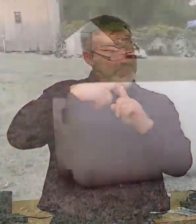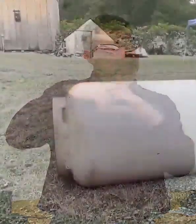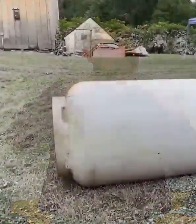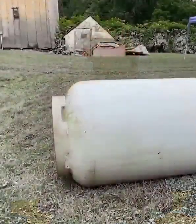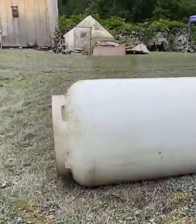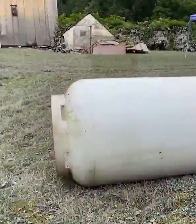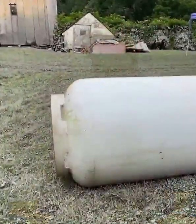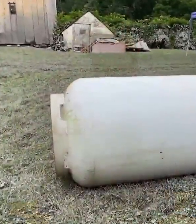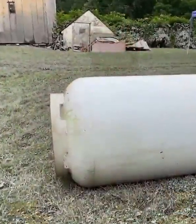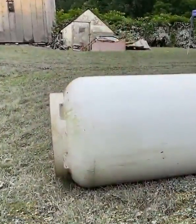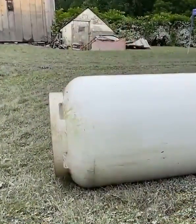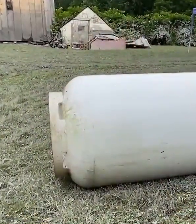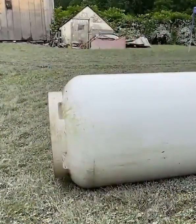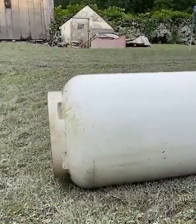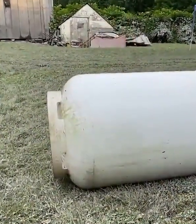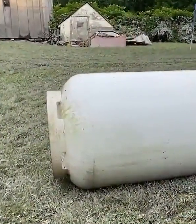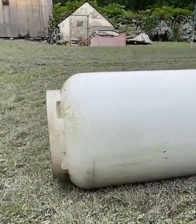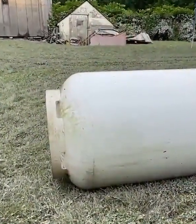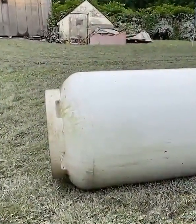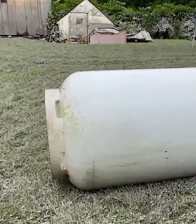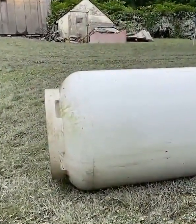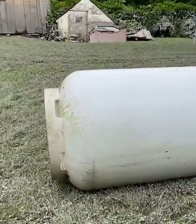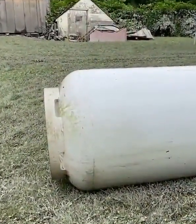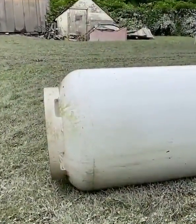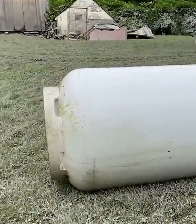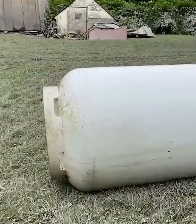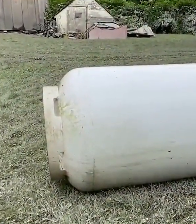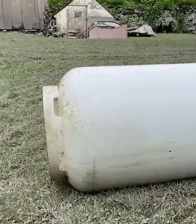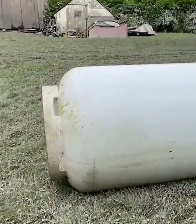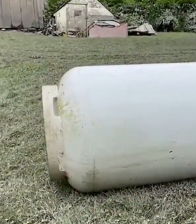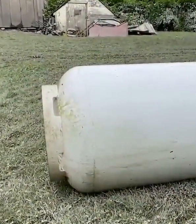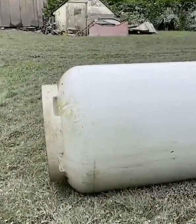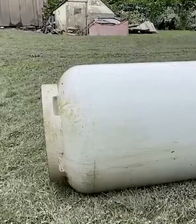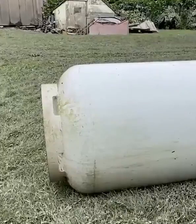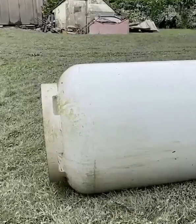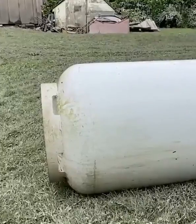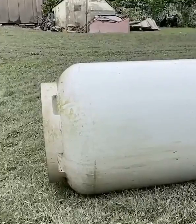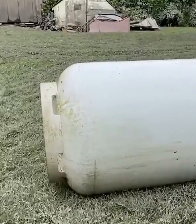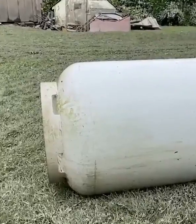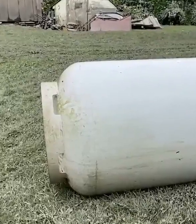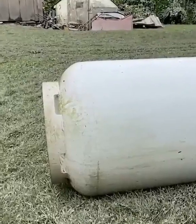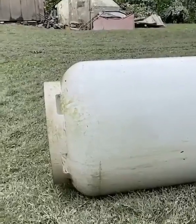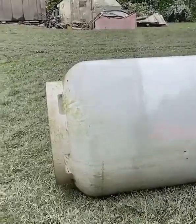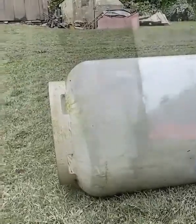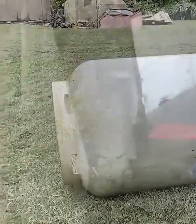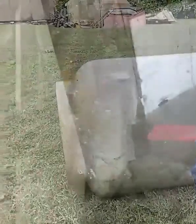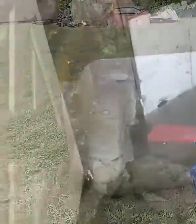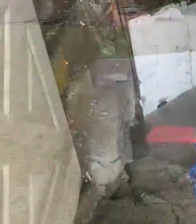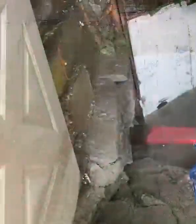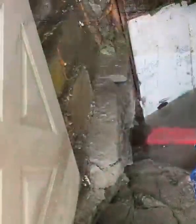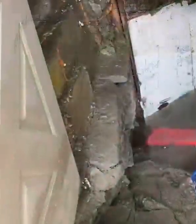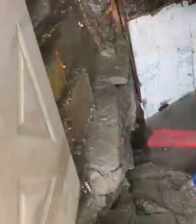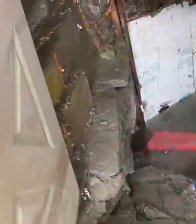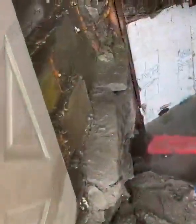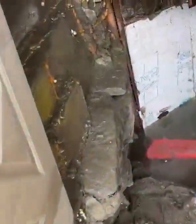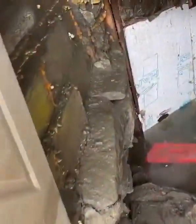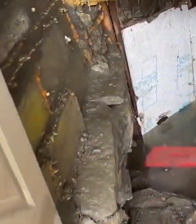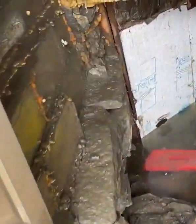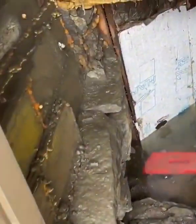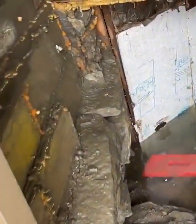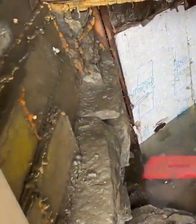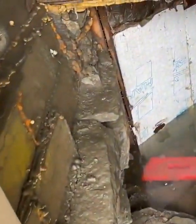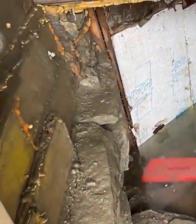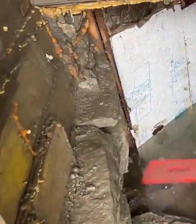concerned. Last week, the state sent out a survey to those reporting heat source damage to find the best ways to help. But out of the roughly